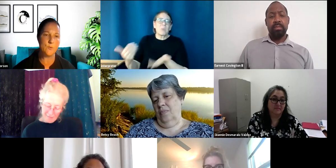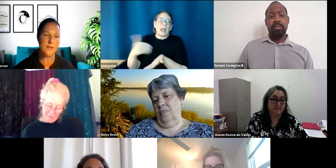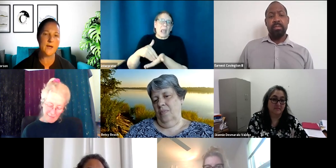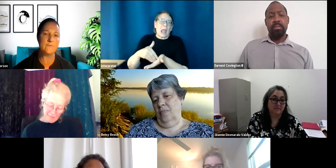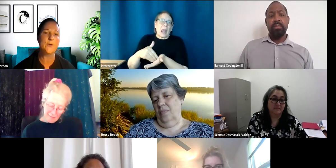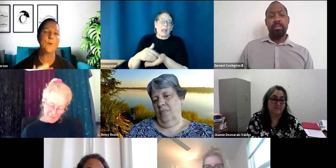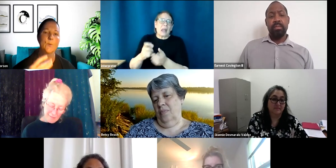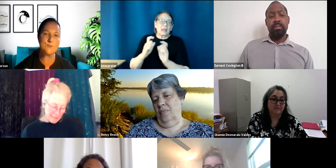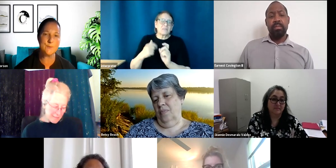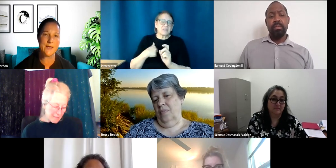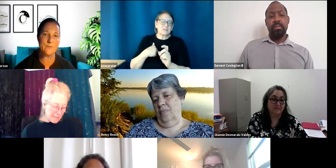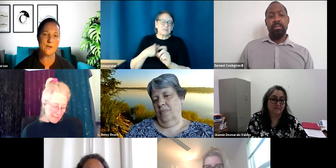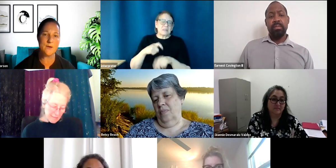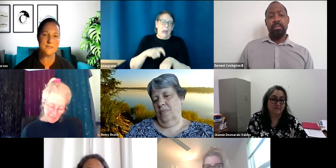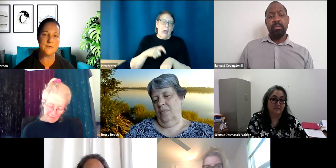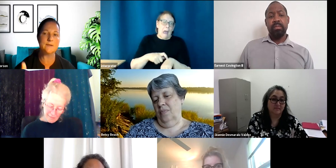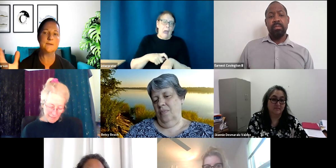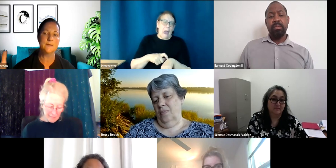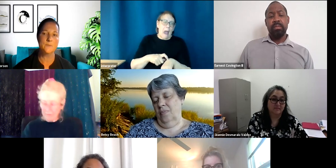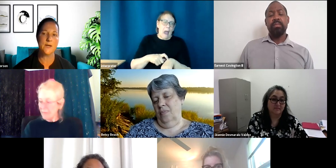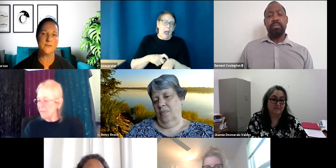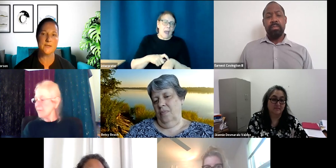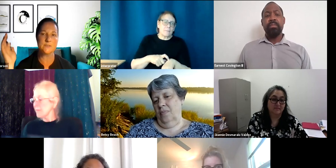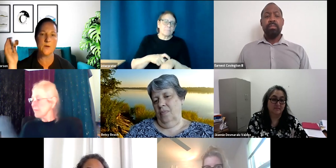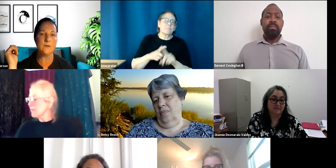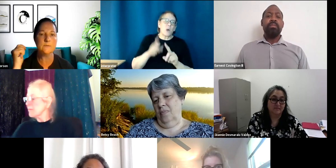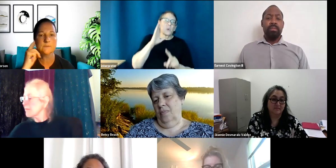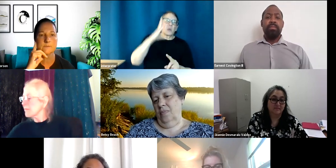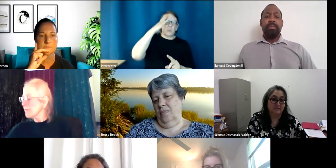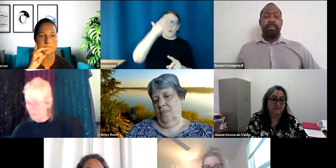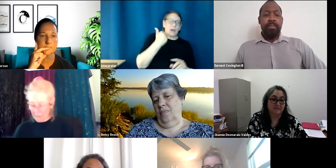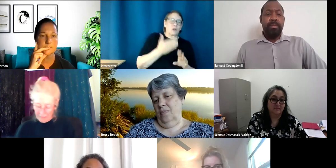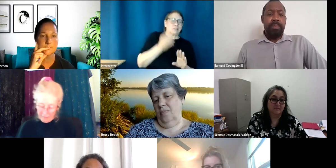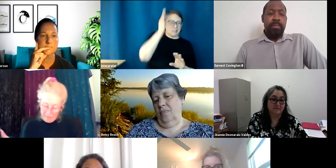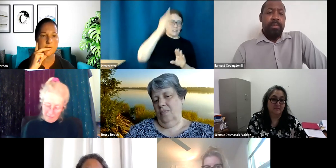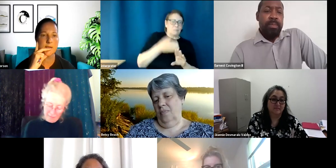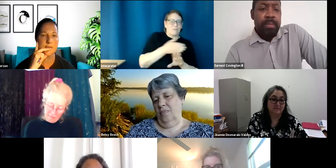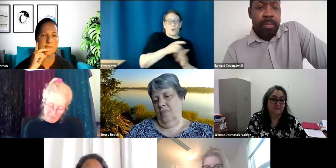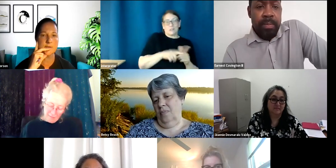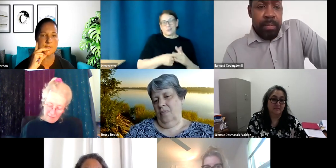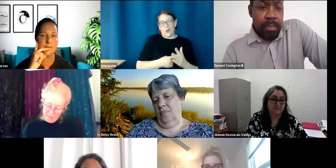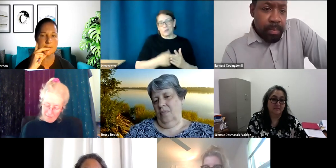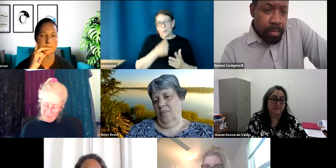people we have, which we would have a better idea by then as well. Okay. That sounds good.